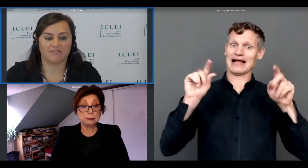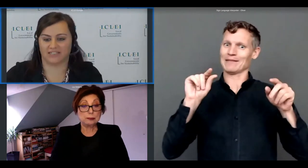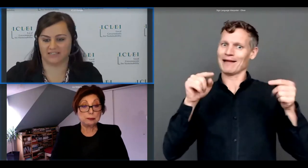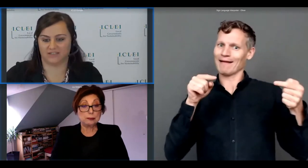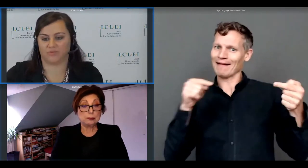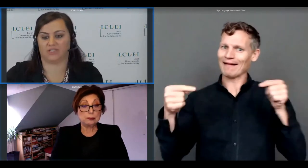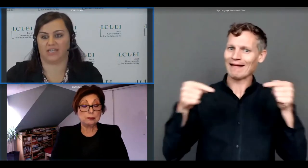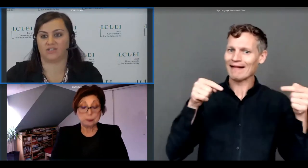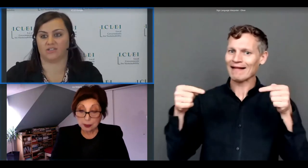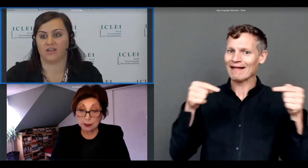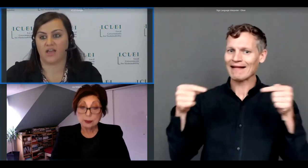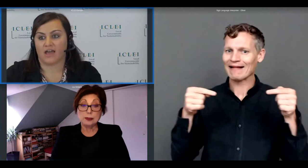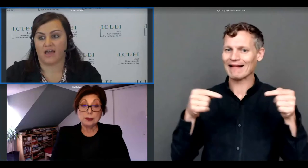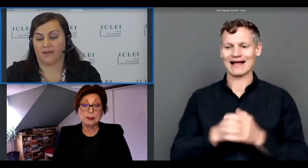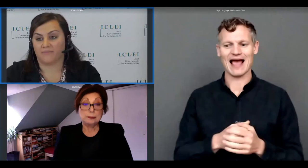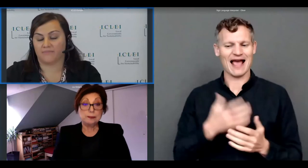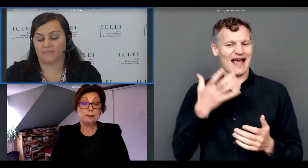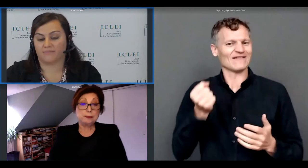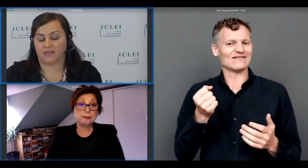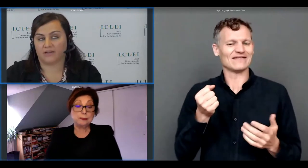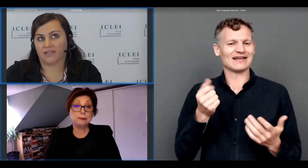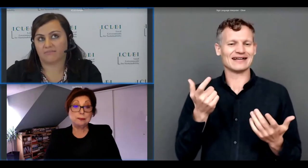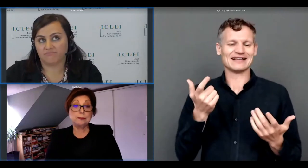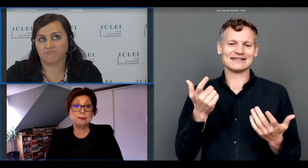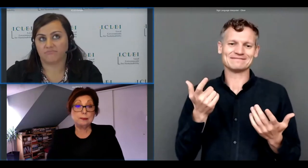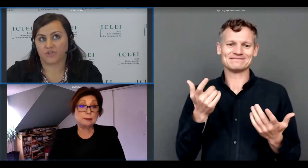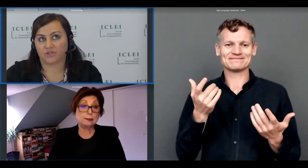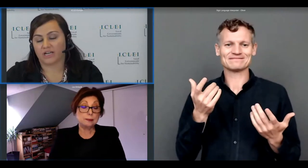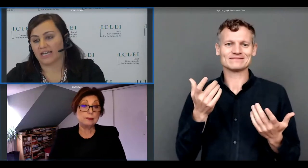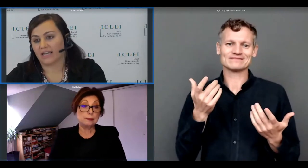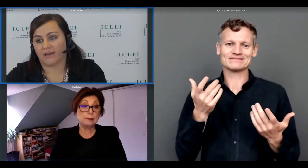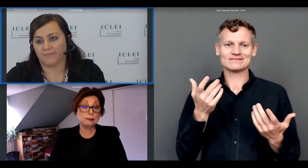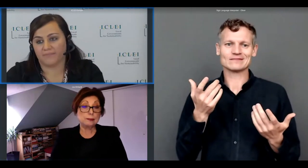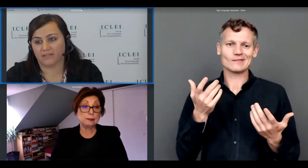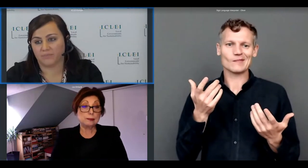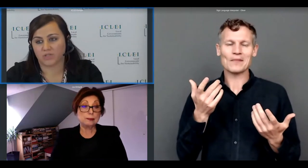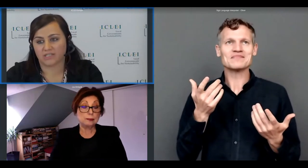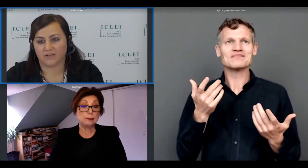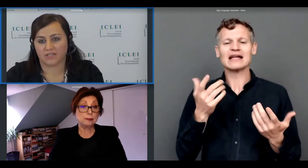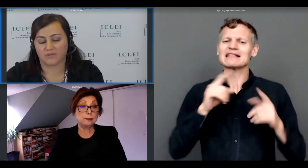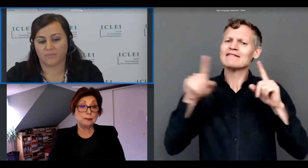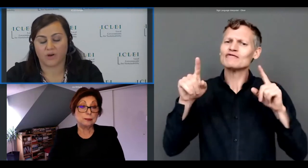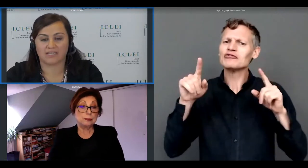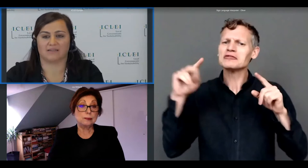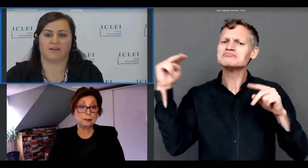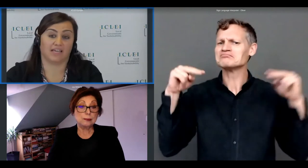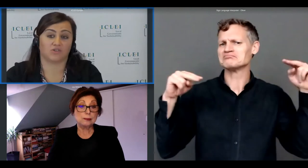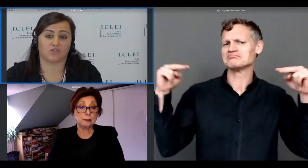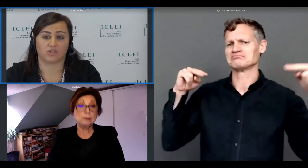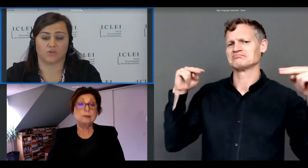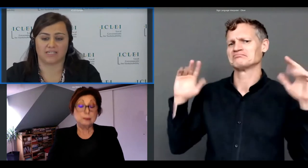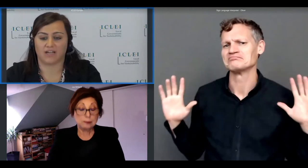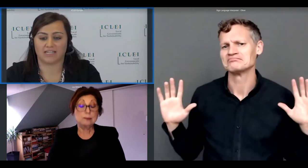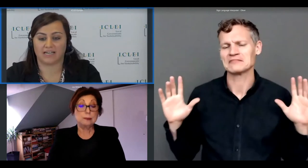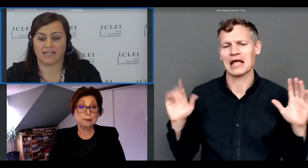infinite interpretation um it for surely um it poses serious policy implications